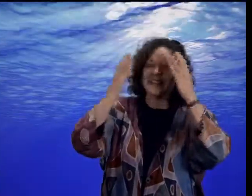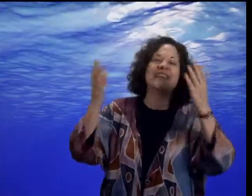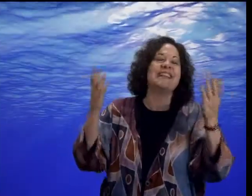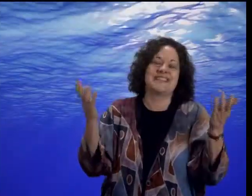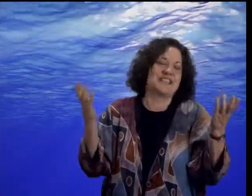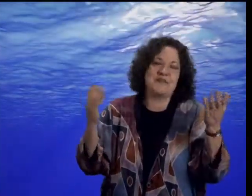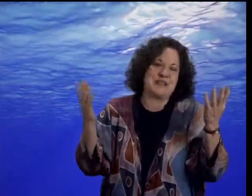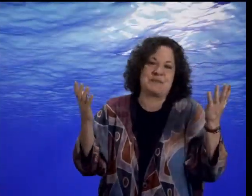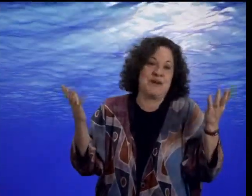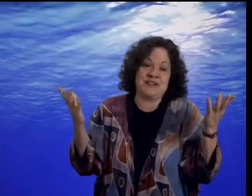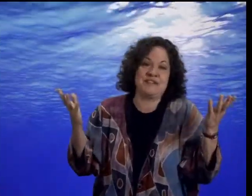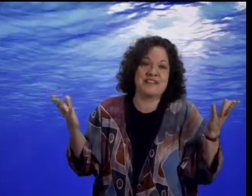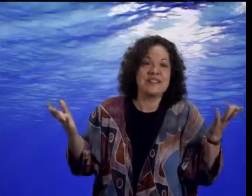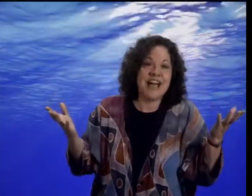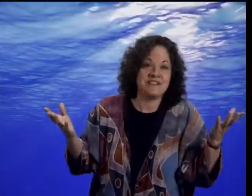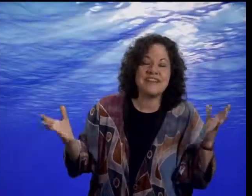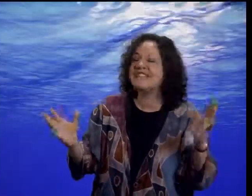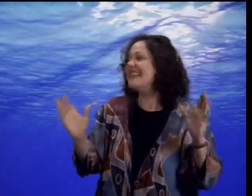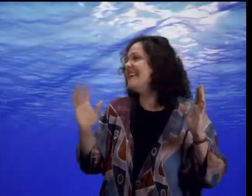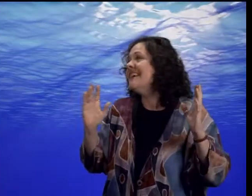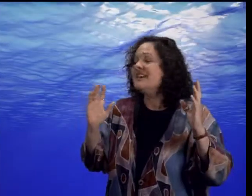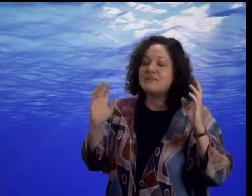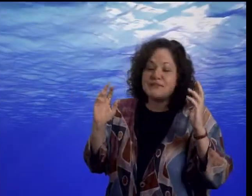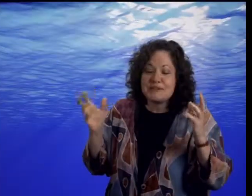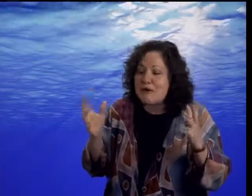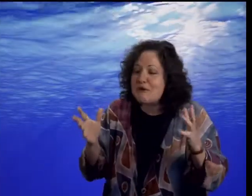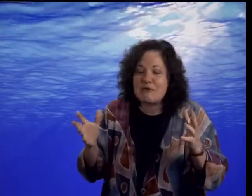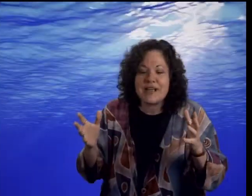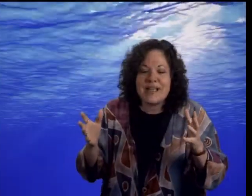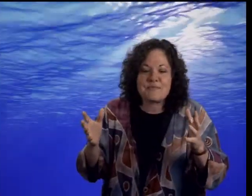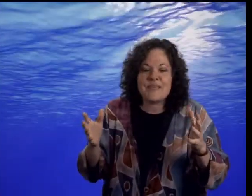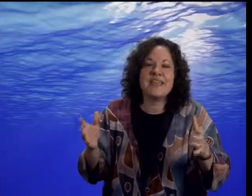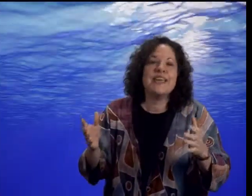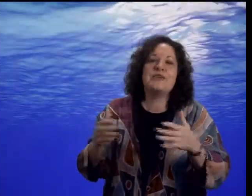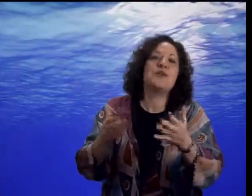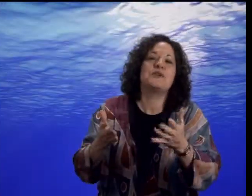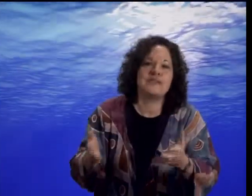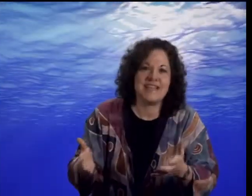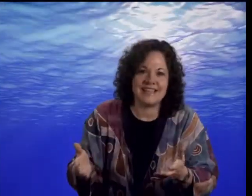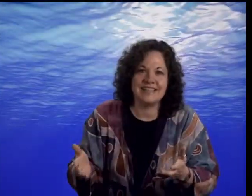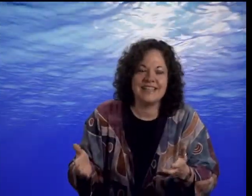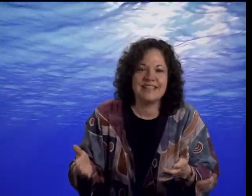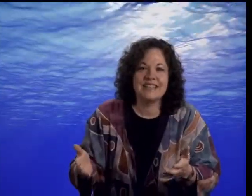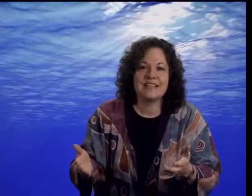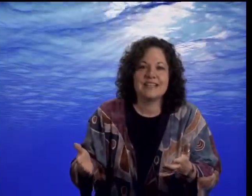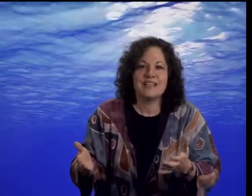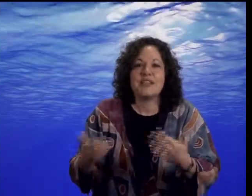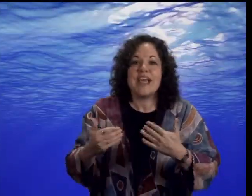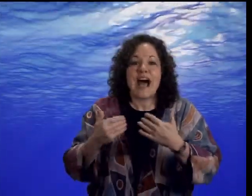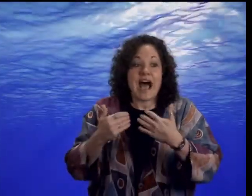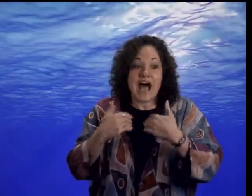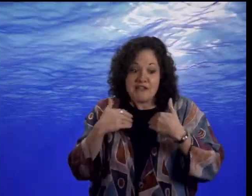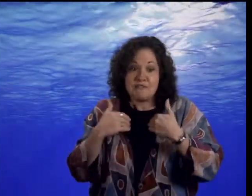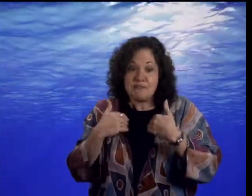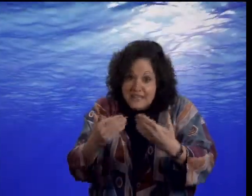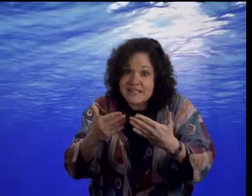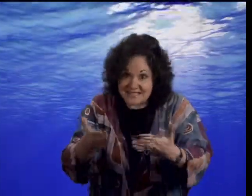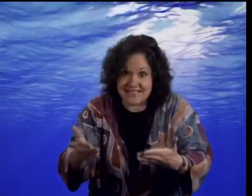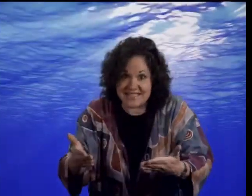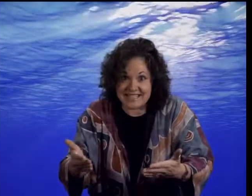This just made the sparkling fish laugh. And he said, No, you don't understand. You see, I've been to the sea.